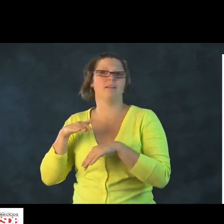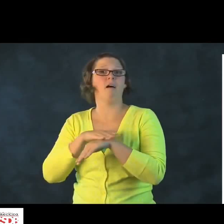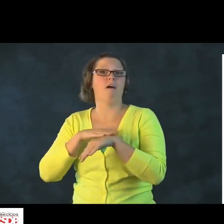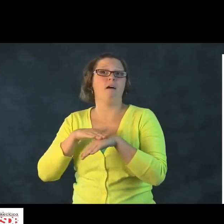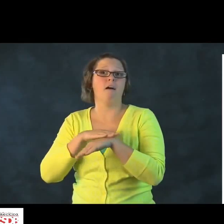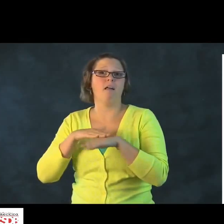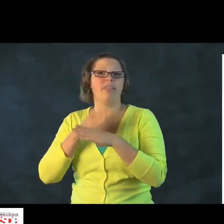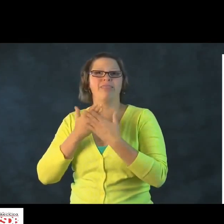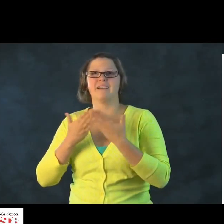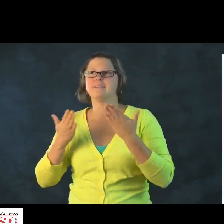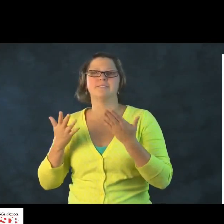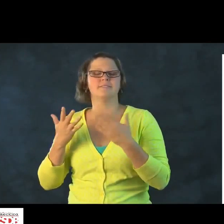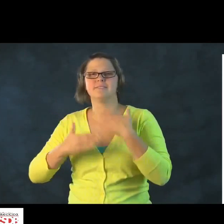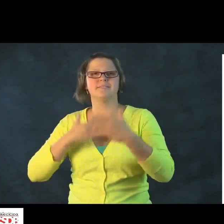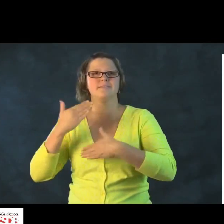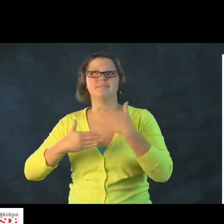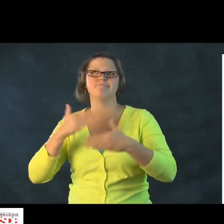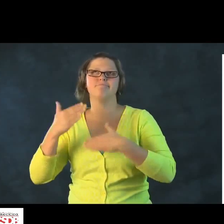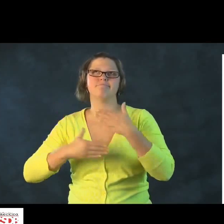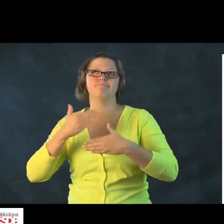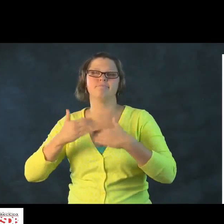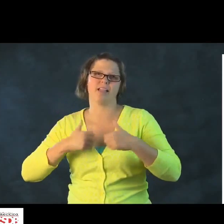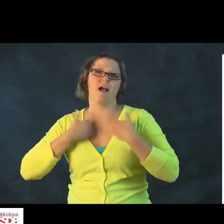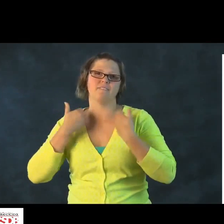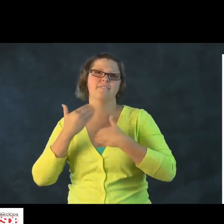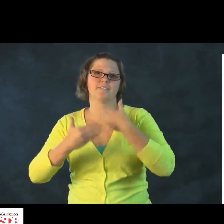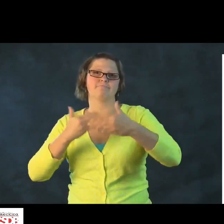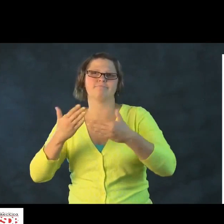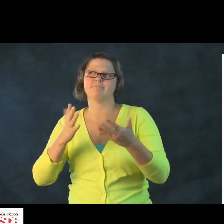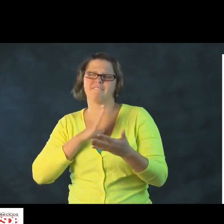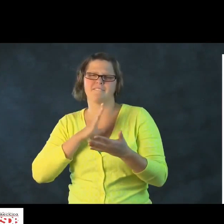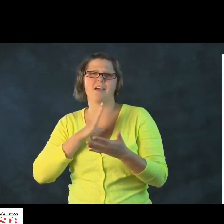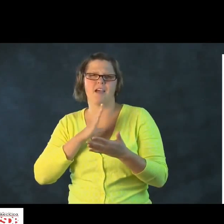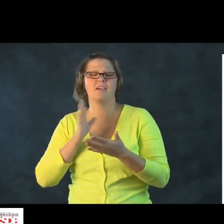intense, in-depth experiences. You just can't go along to get along.